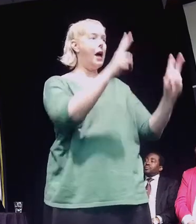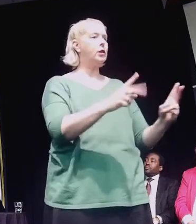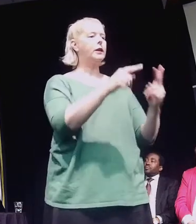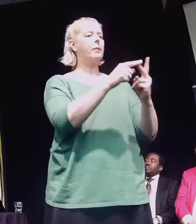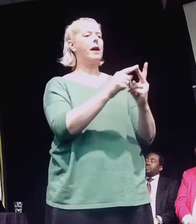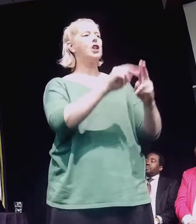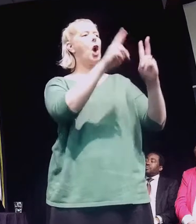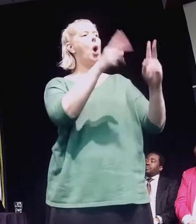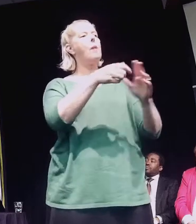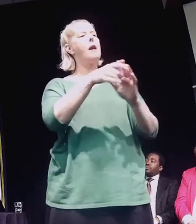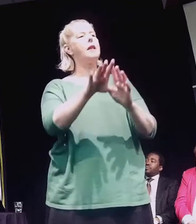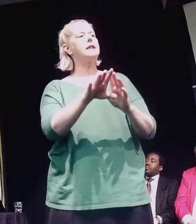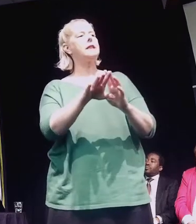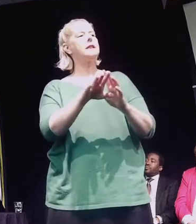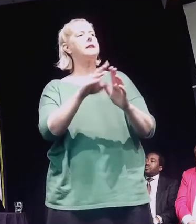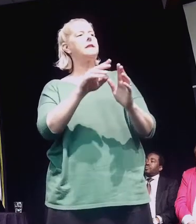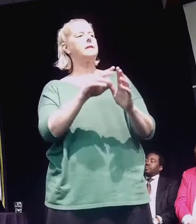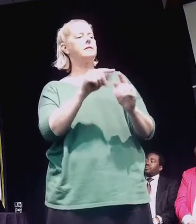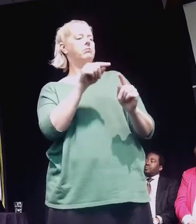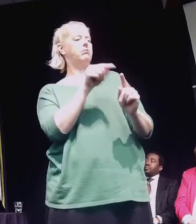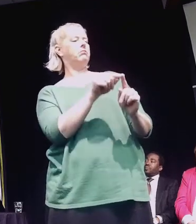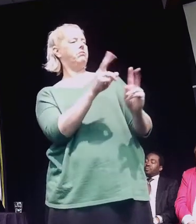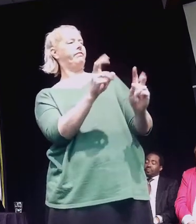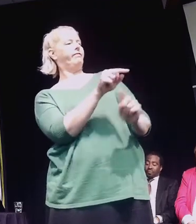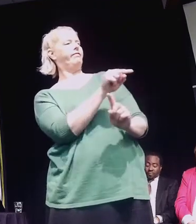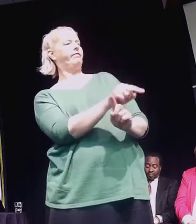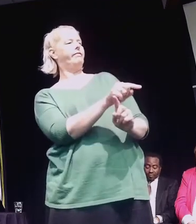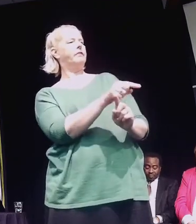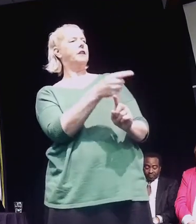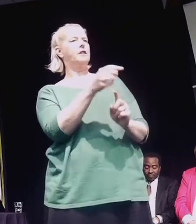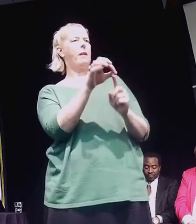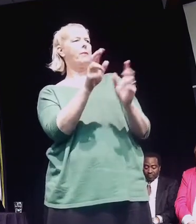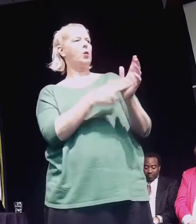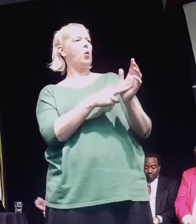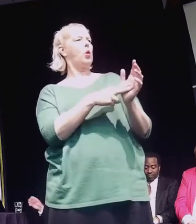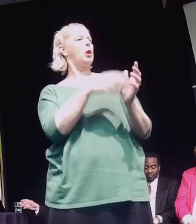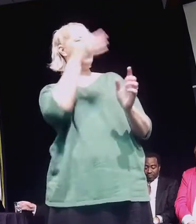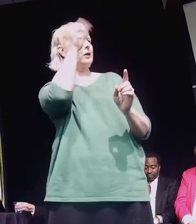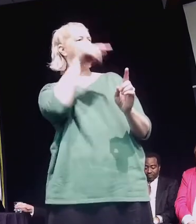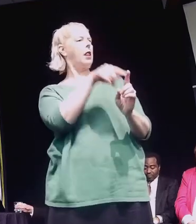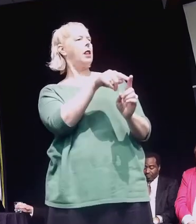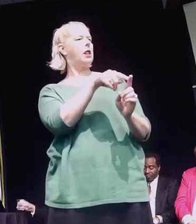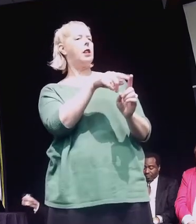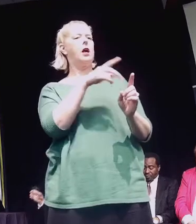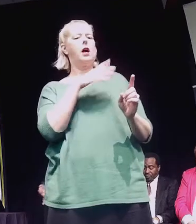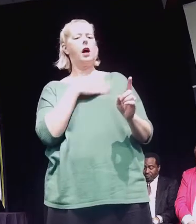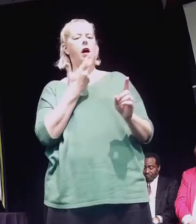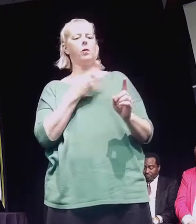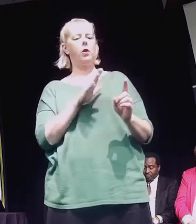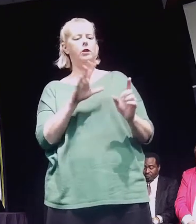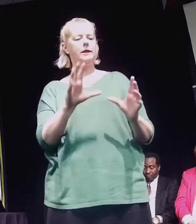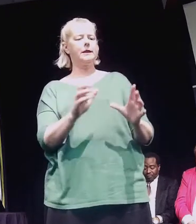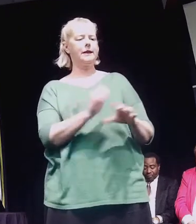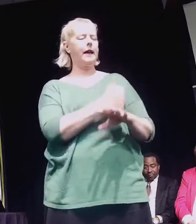Attached to that, I would have an advisory group to actually inform that strategy. And within that group, and also in the